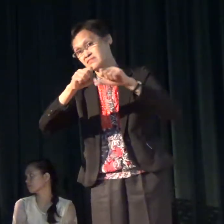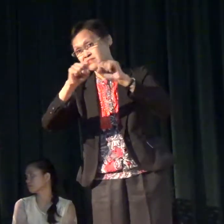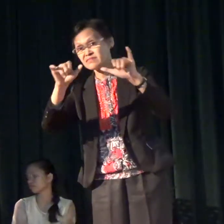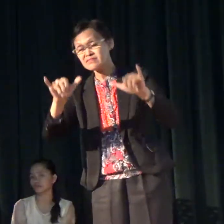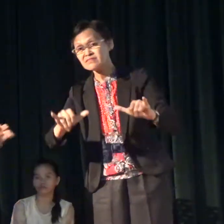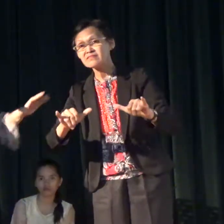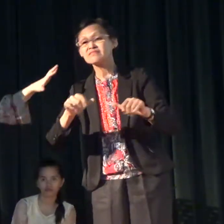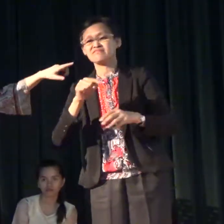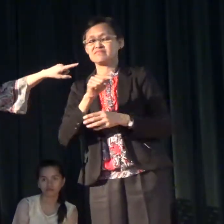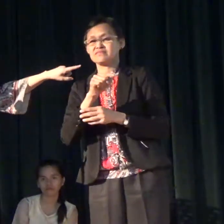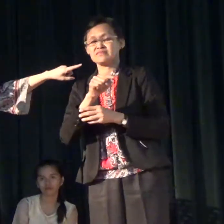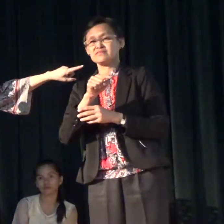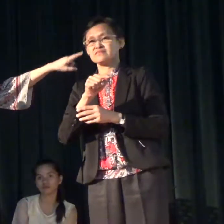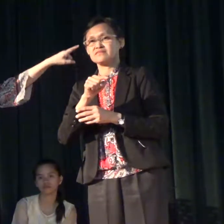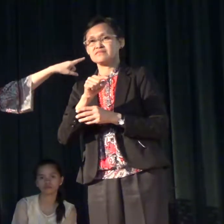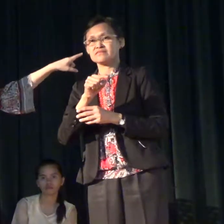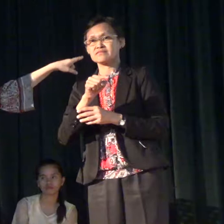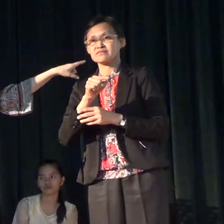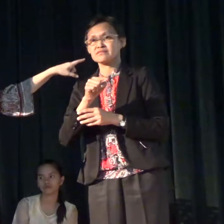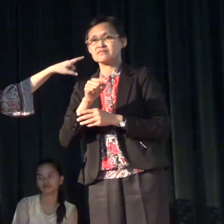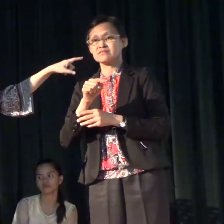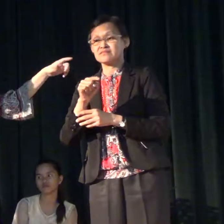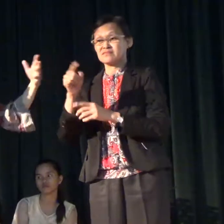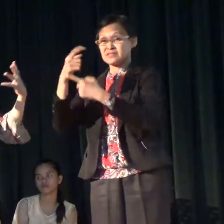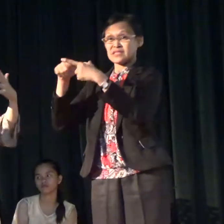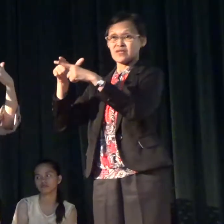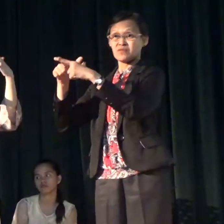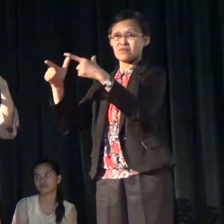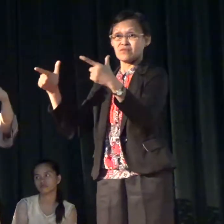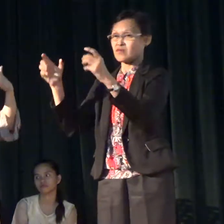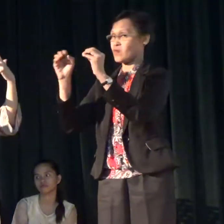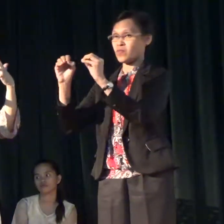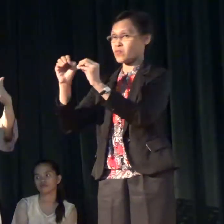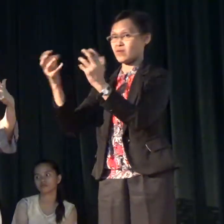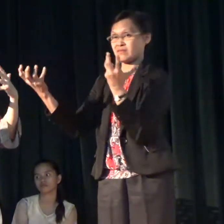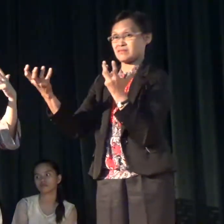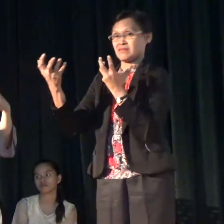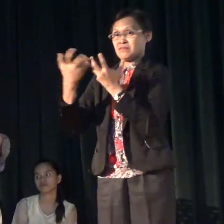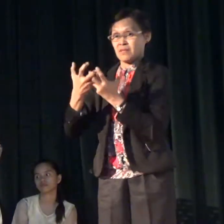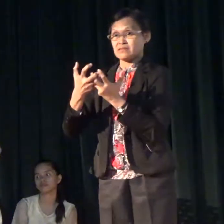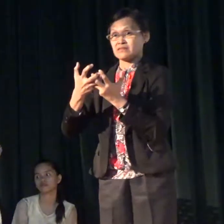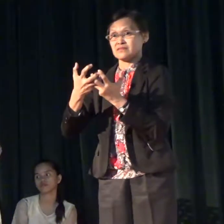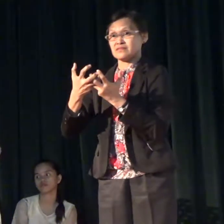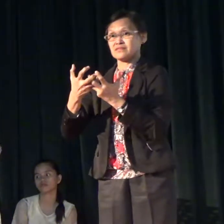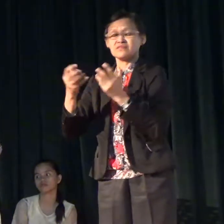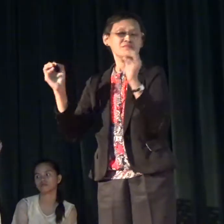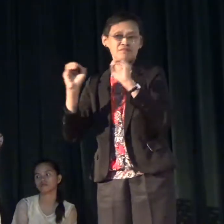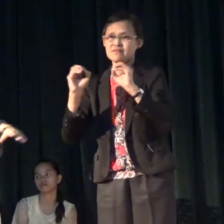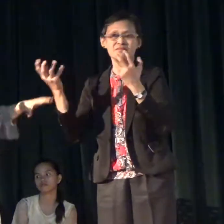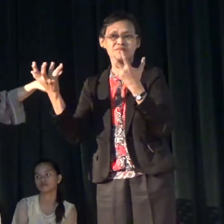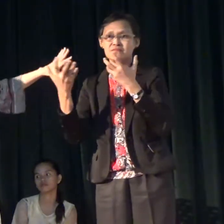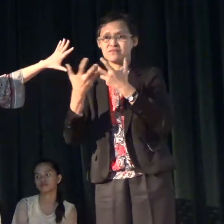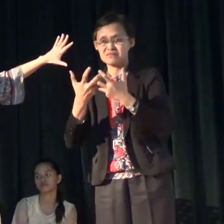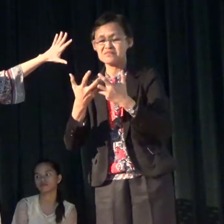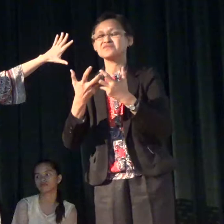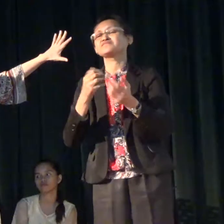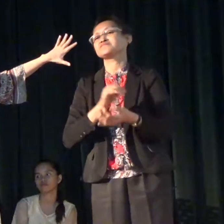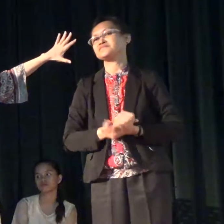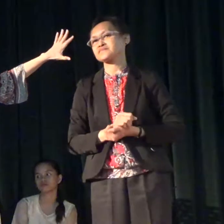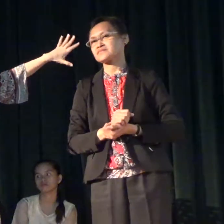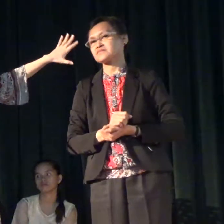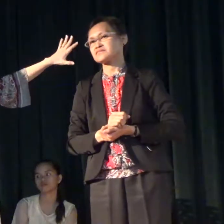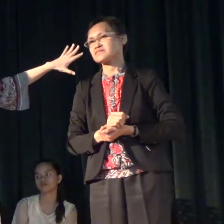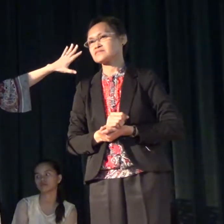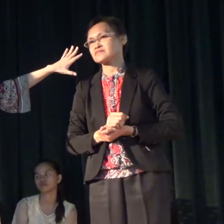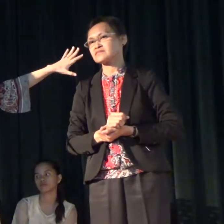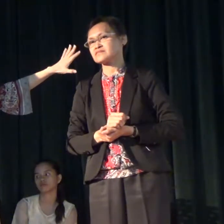has no and our sign language, they have no equivalence. And so, I